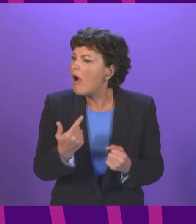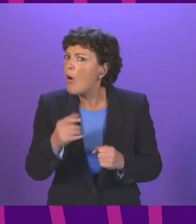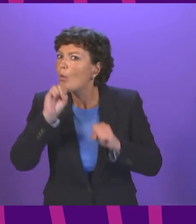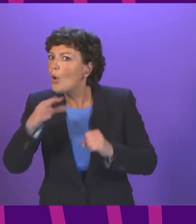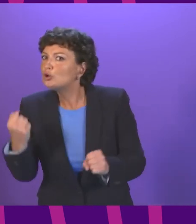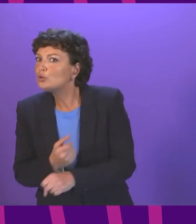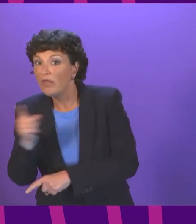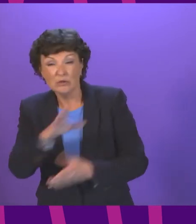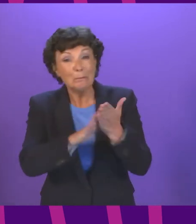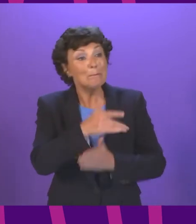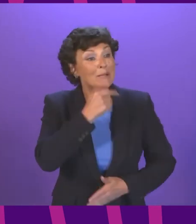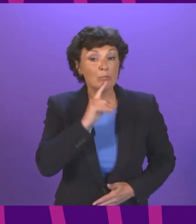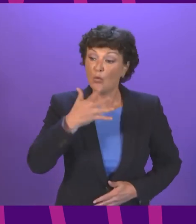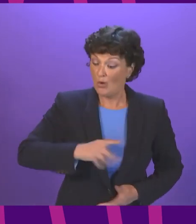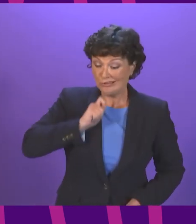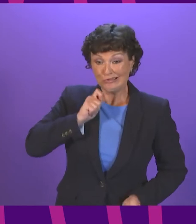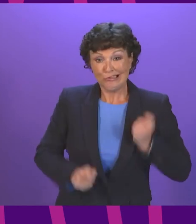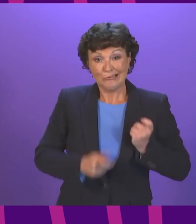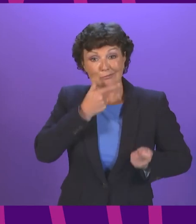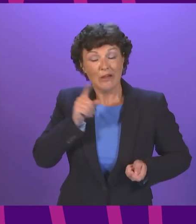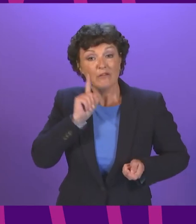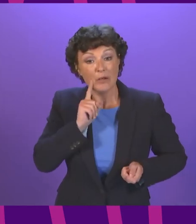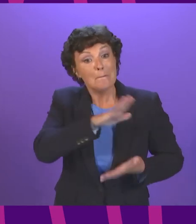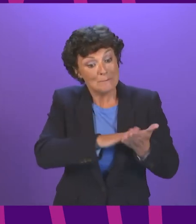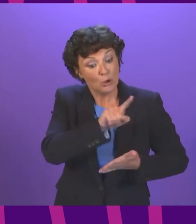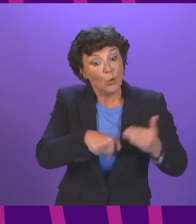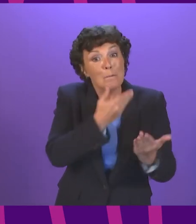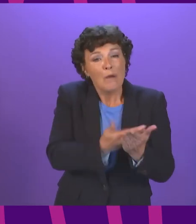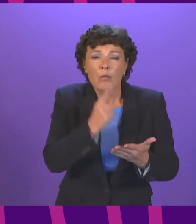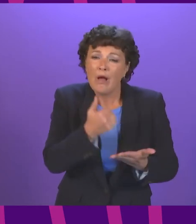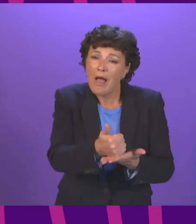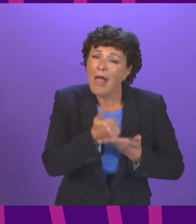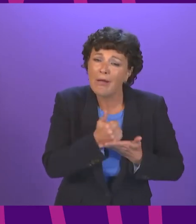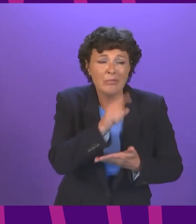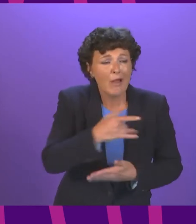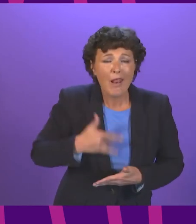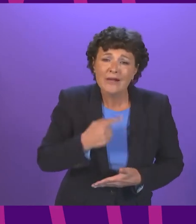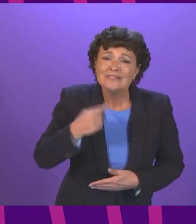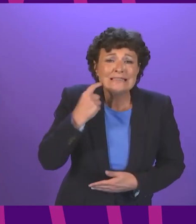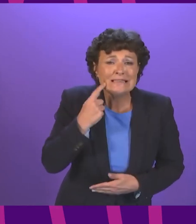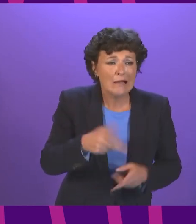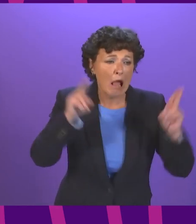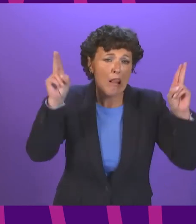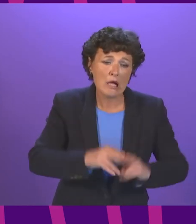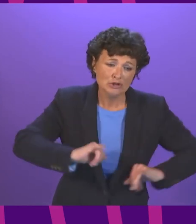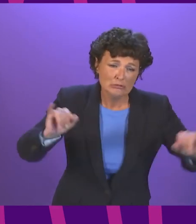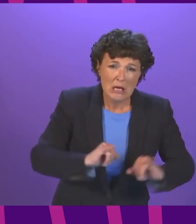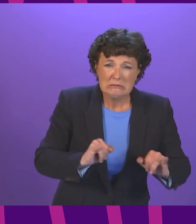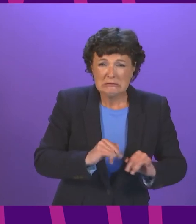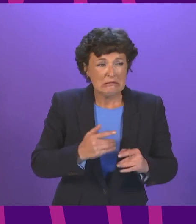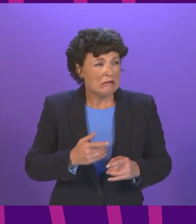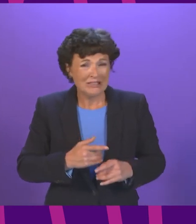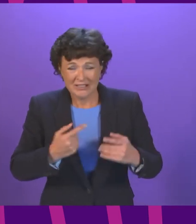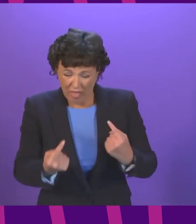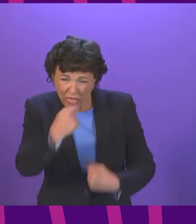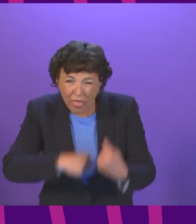less degrading, intrusive and traumatic. In other words, it will make life that bit easier for one of the most stigmatised